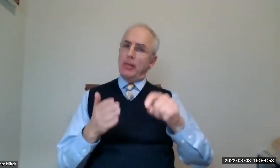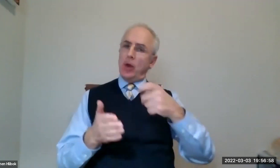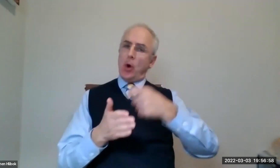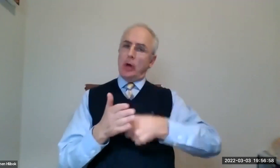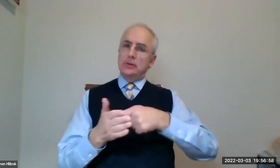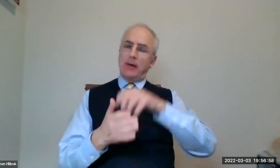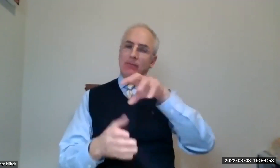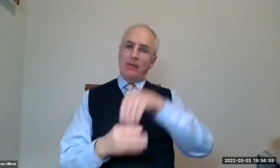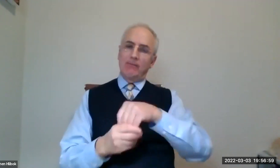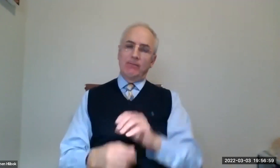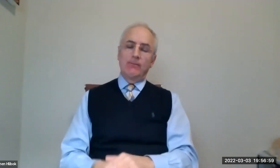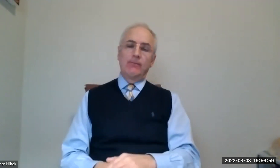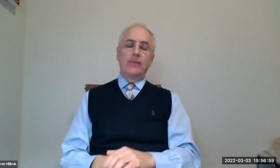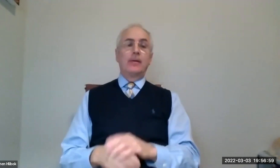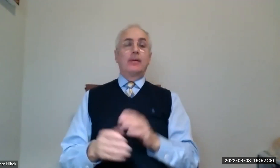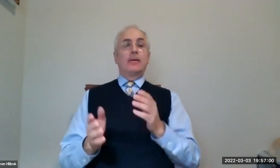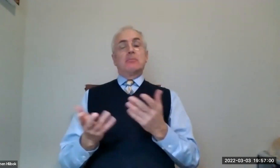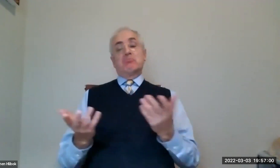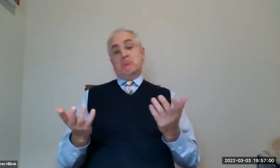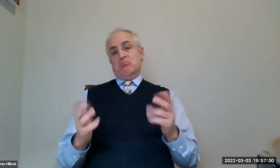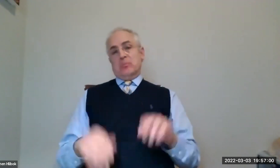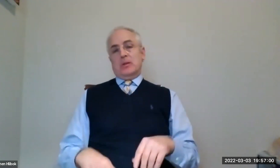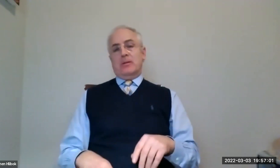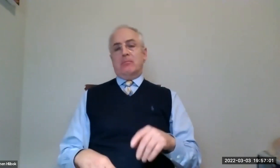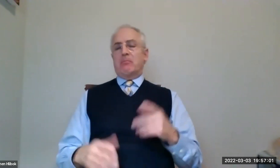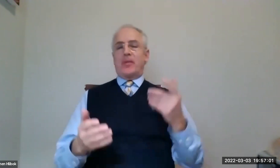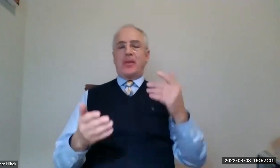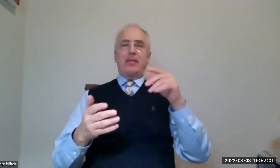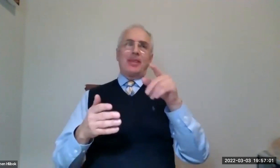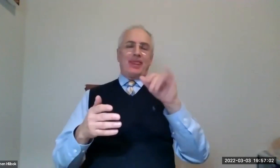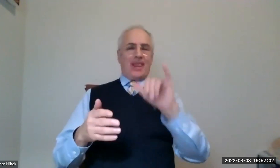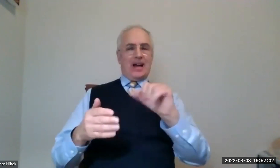check in. But you have to know the costs involved.